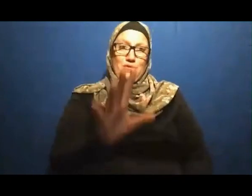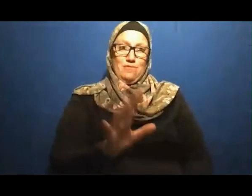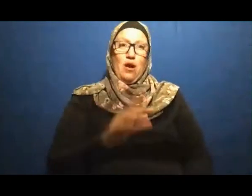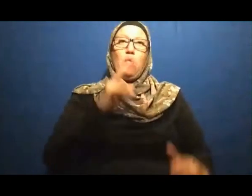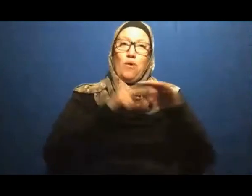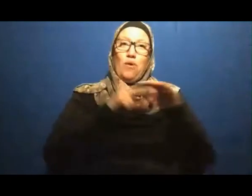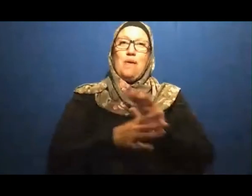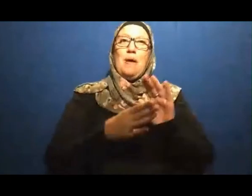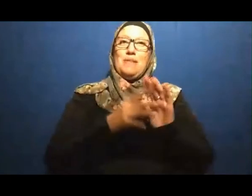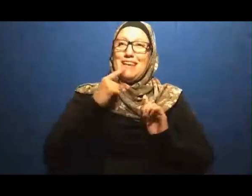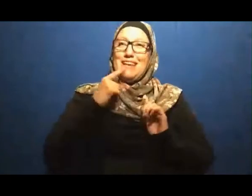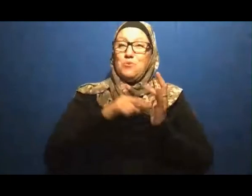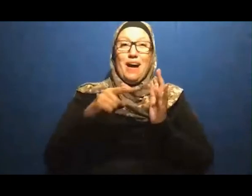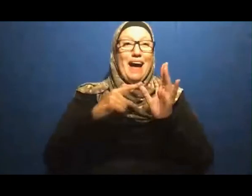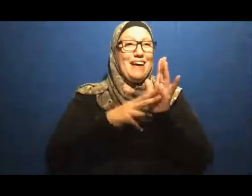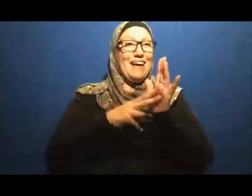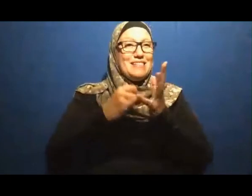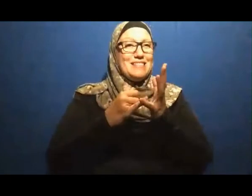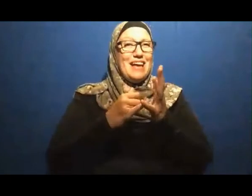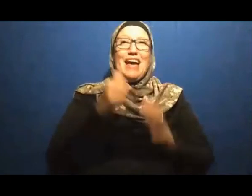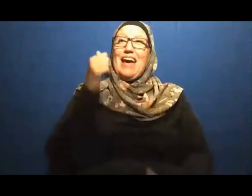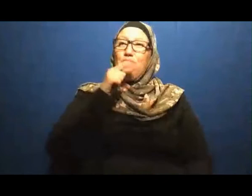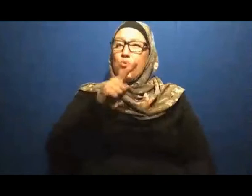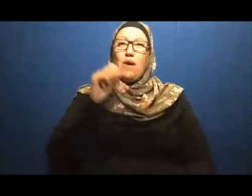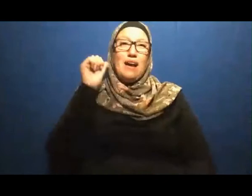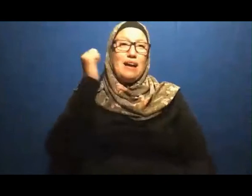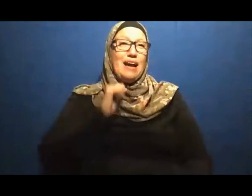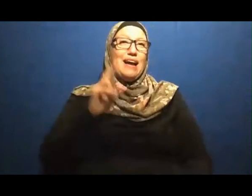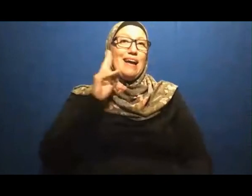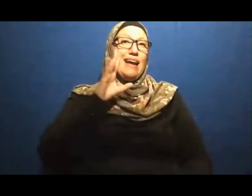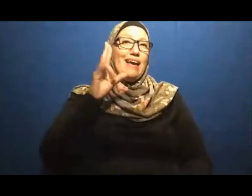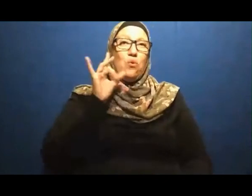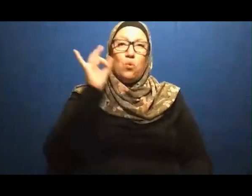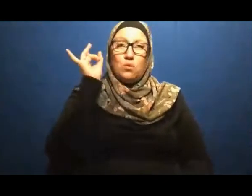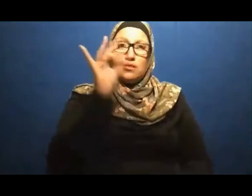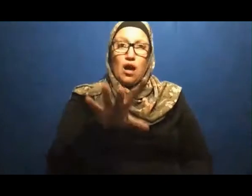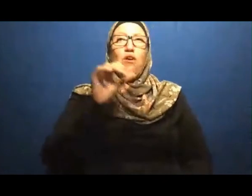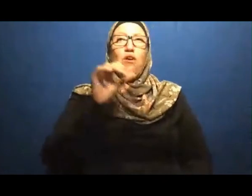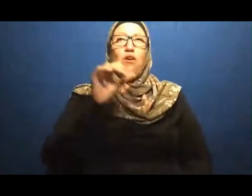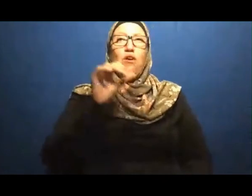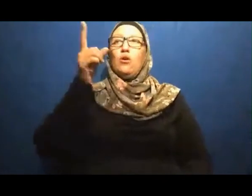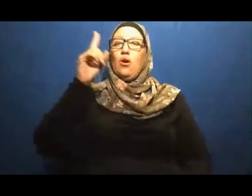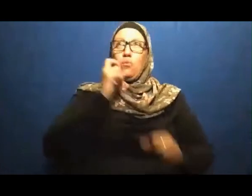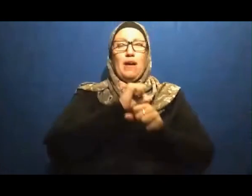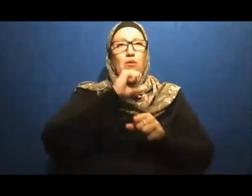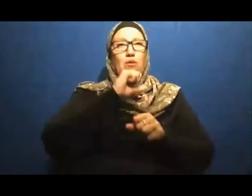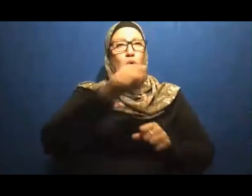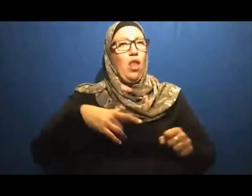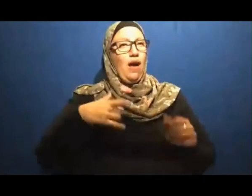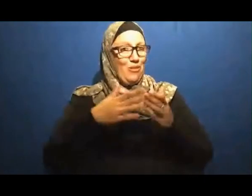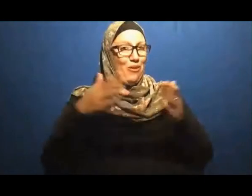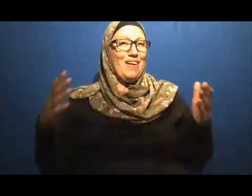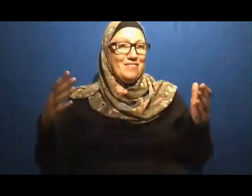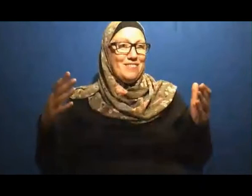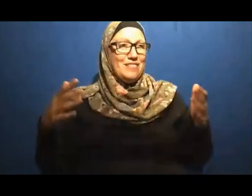expand The span of your life Do you see The holy prophets Because understanding Of the quran Is infallible